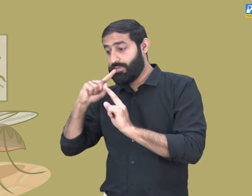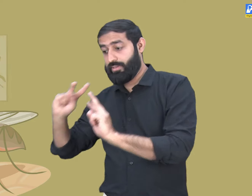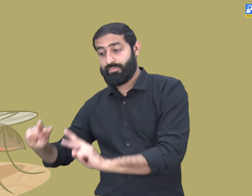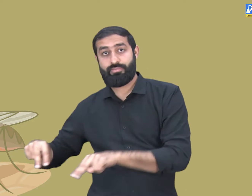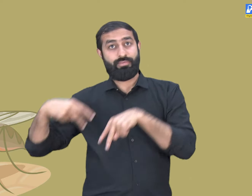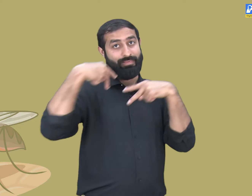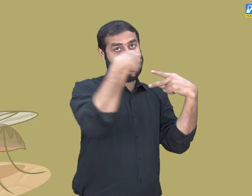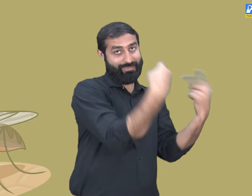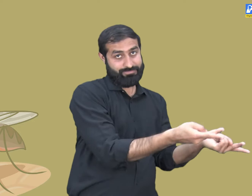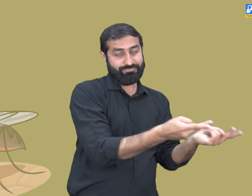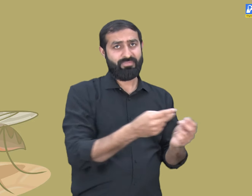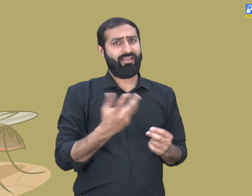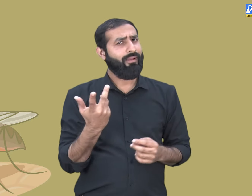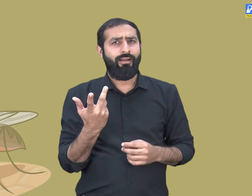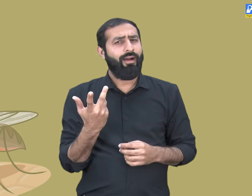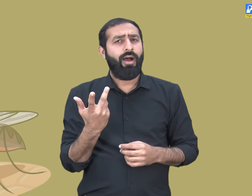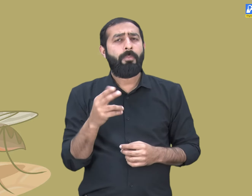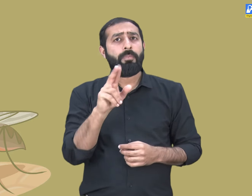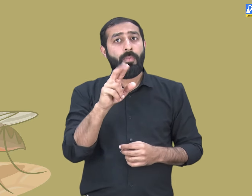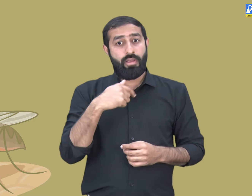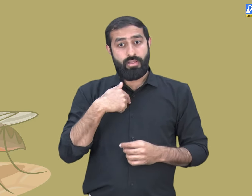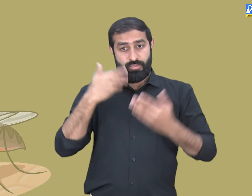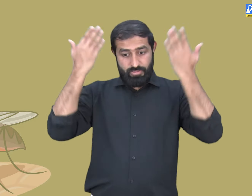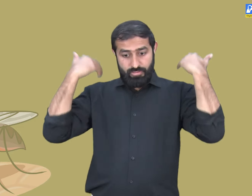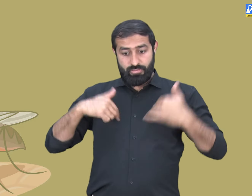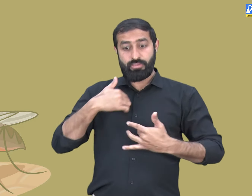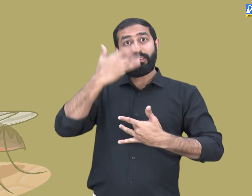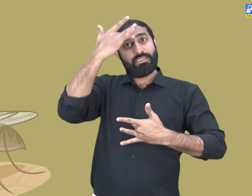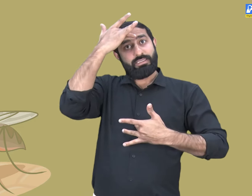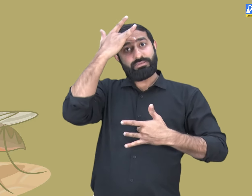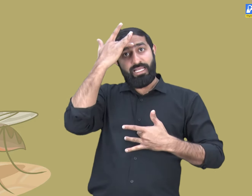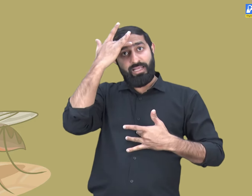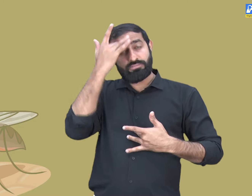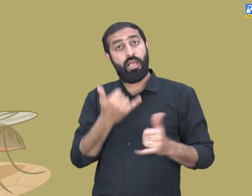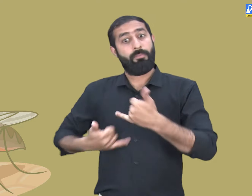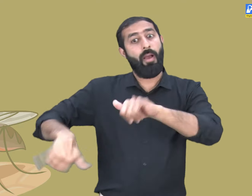Rajat replied, Who wants to play when you have fever?